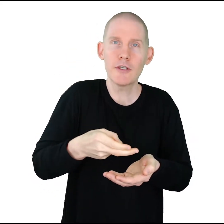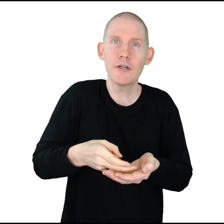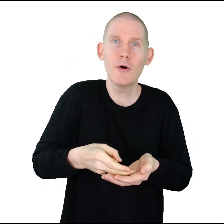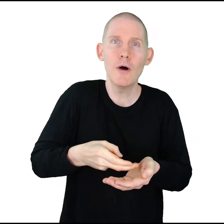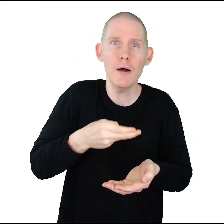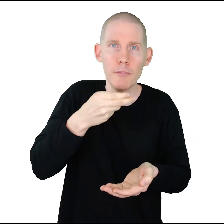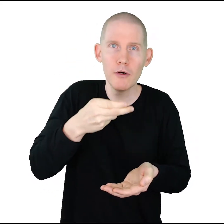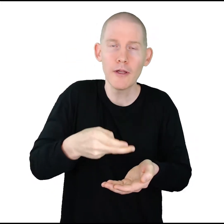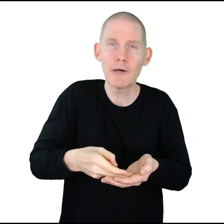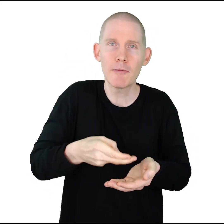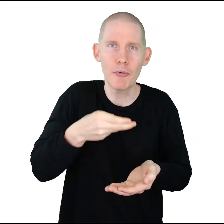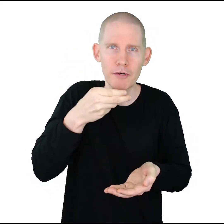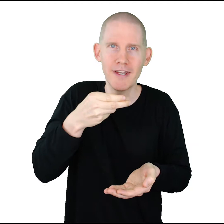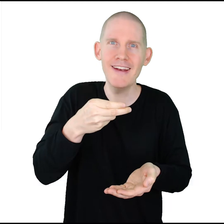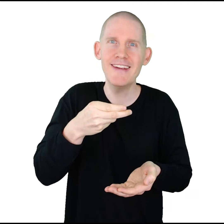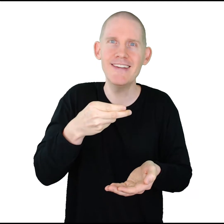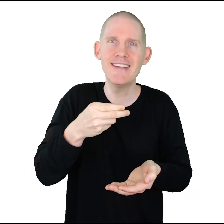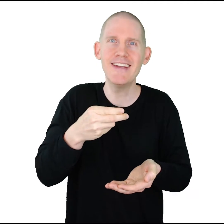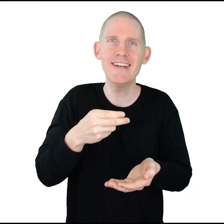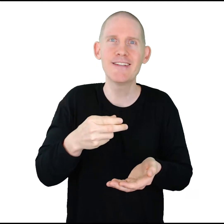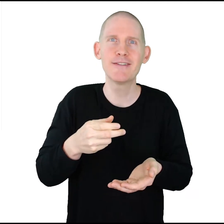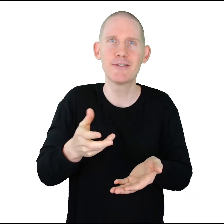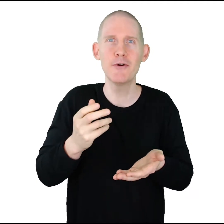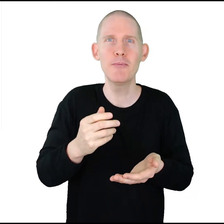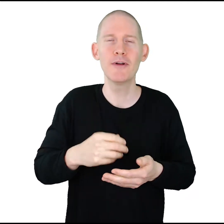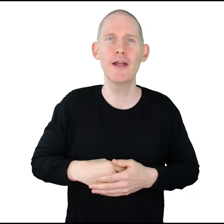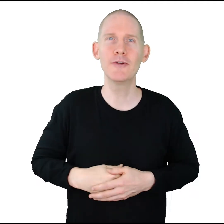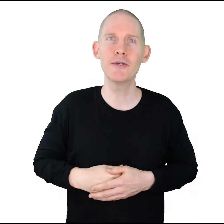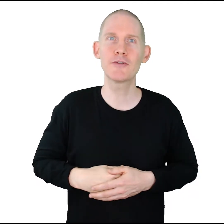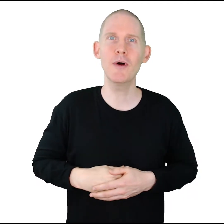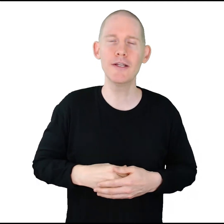gonna go up, like we're pretending to eat soup, and do it twice.